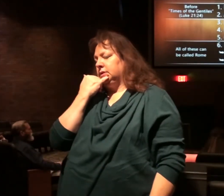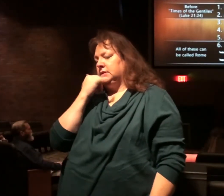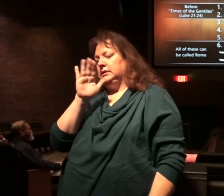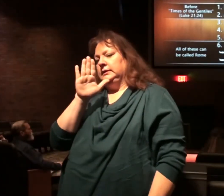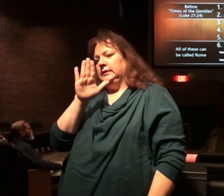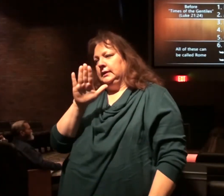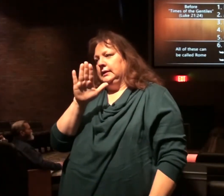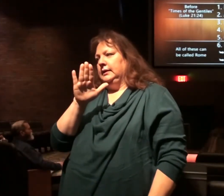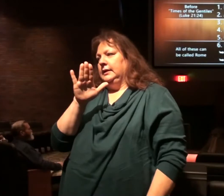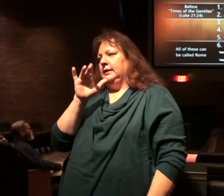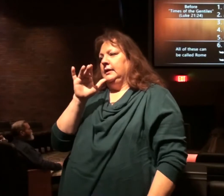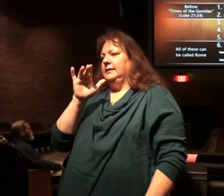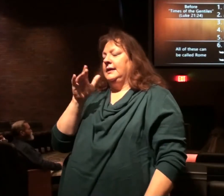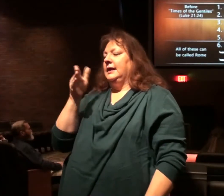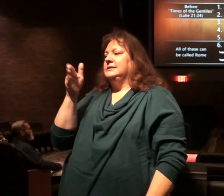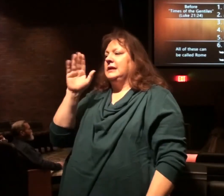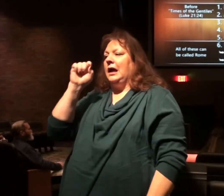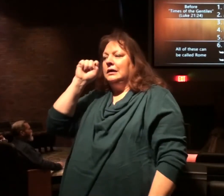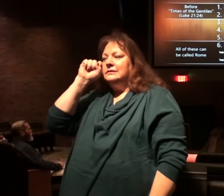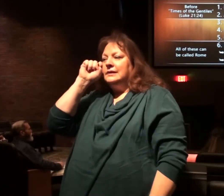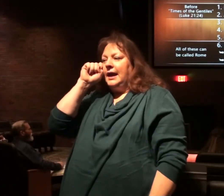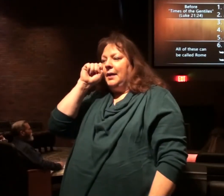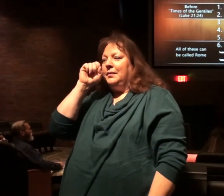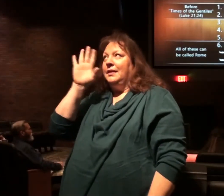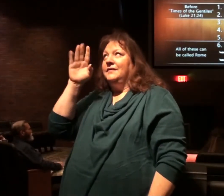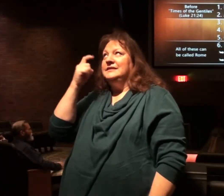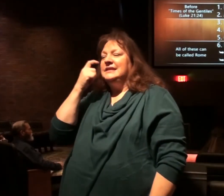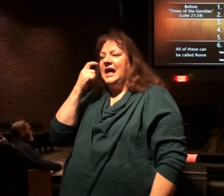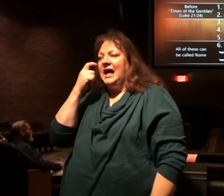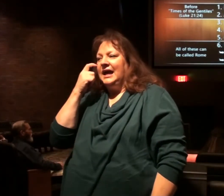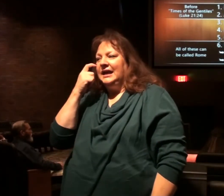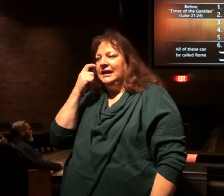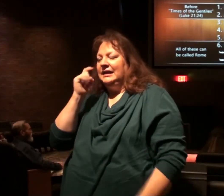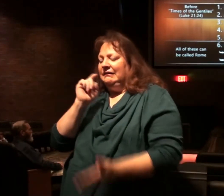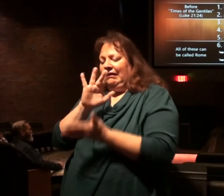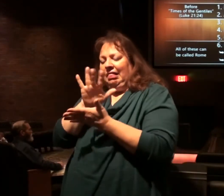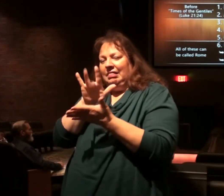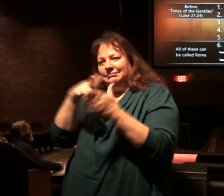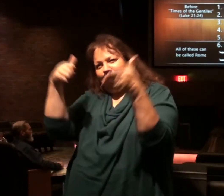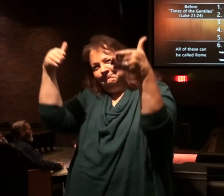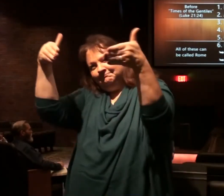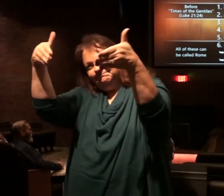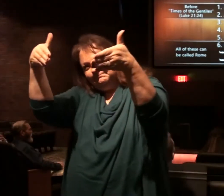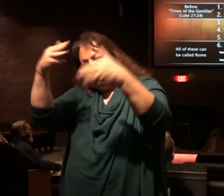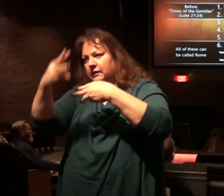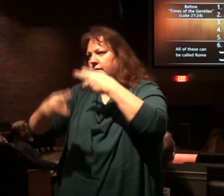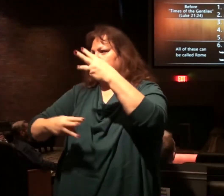Israel is the apple, the pupil of God's eye. It's the center of the world.